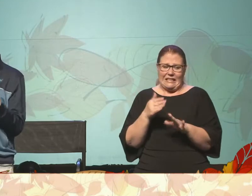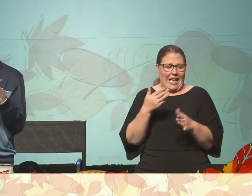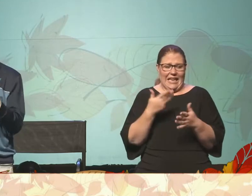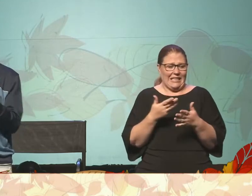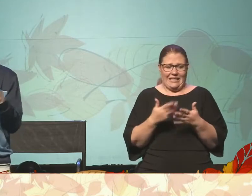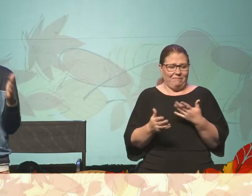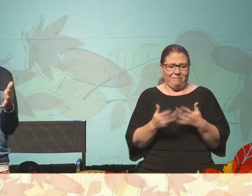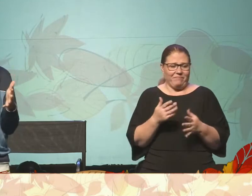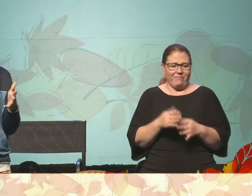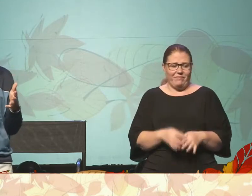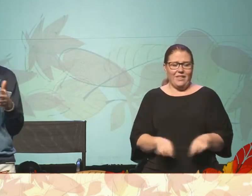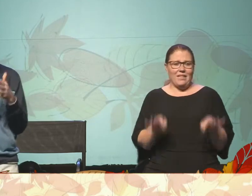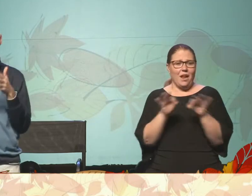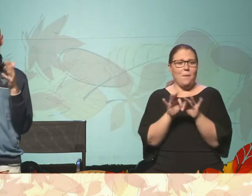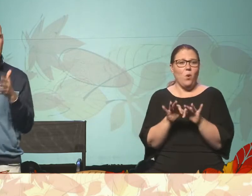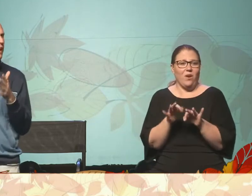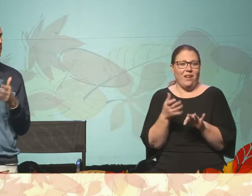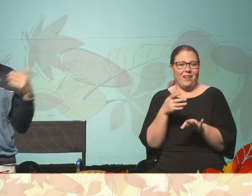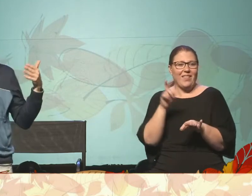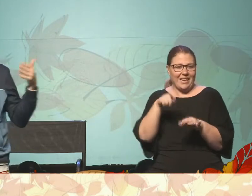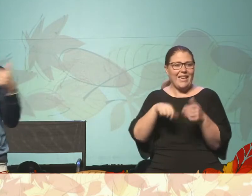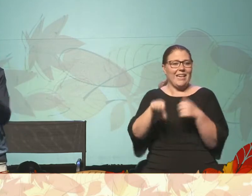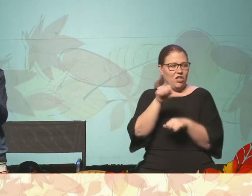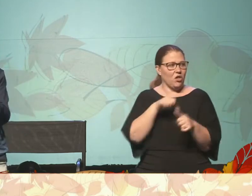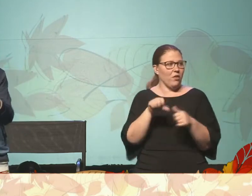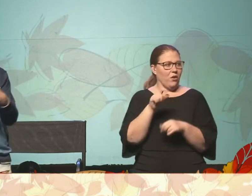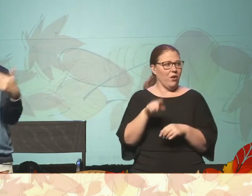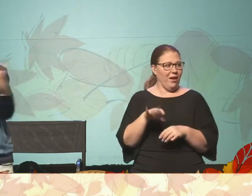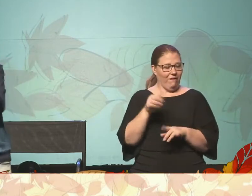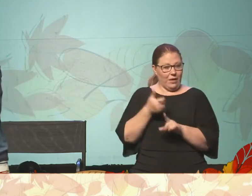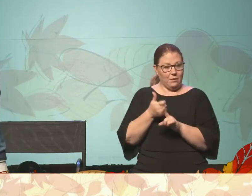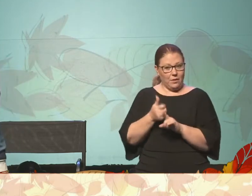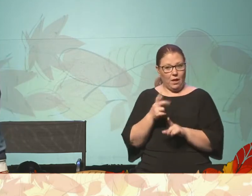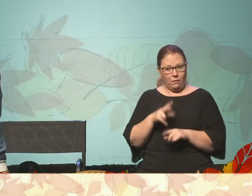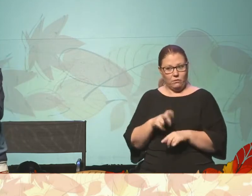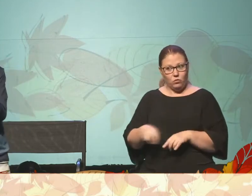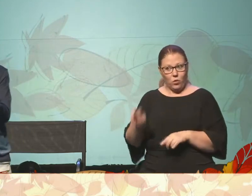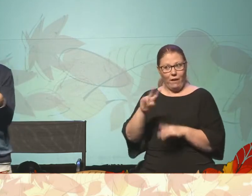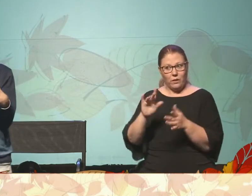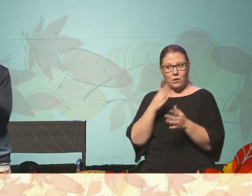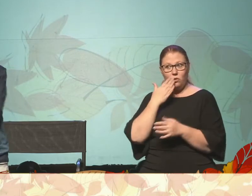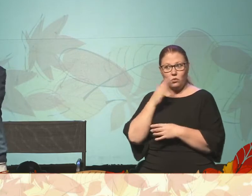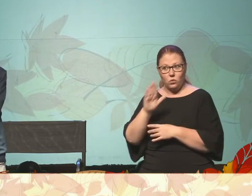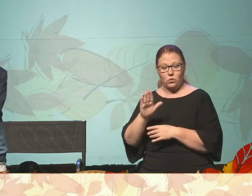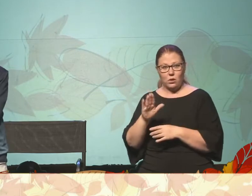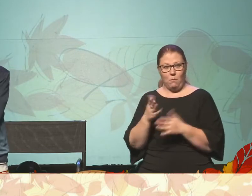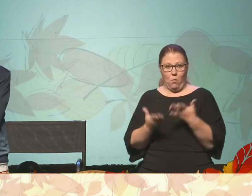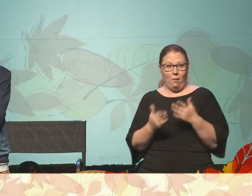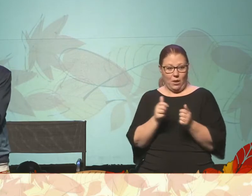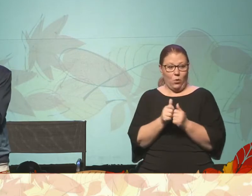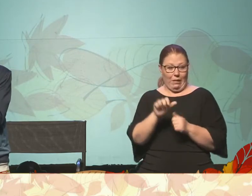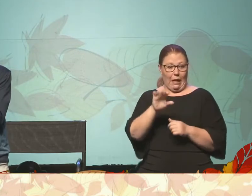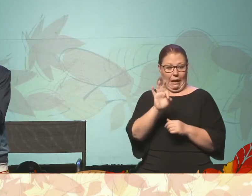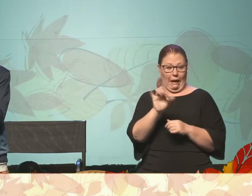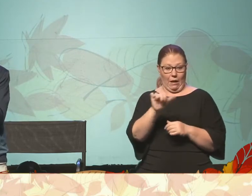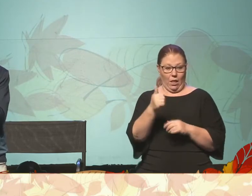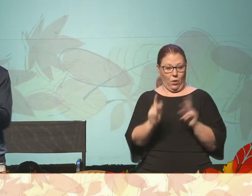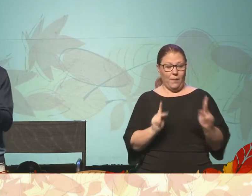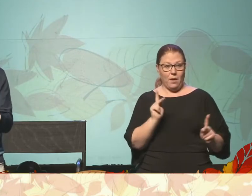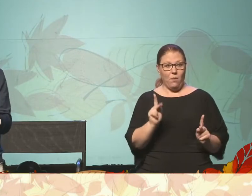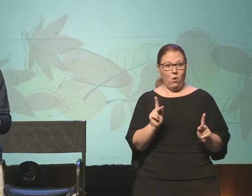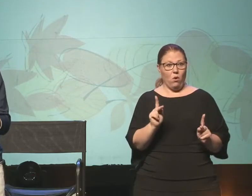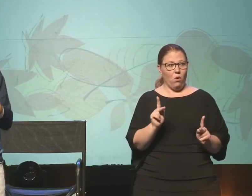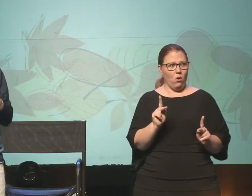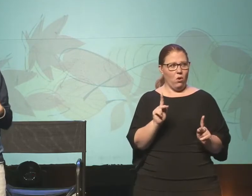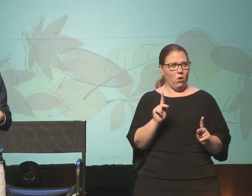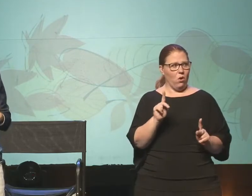But now, all of a sudden, there's this healing. And all of a sudden, he finds himself on his way to Jerusalem, probably with nine others. And the